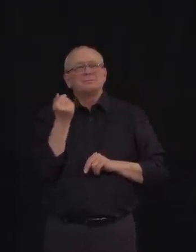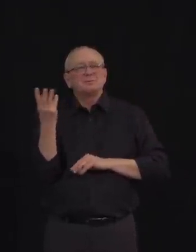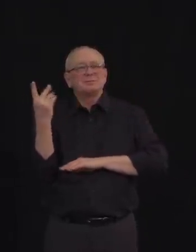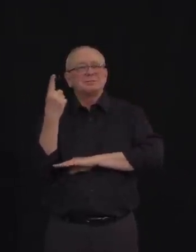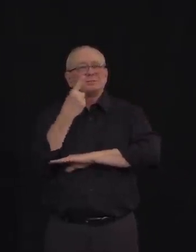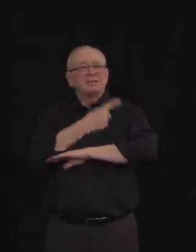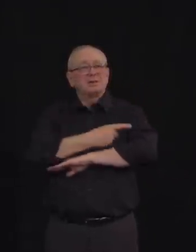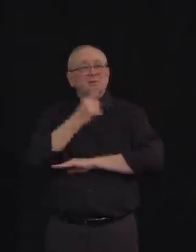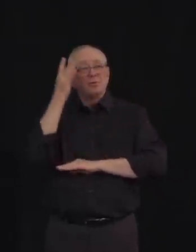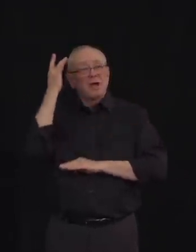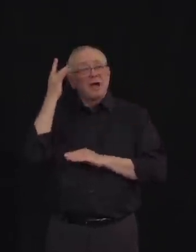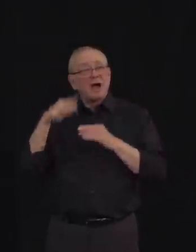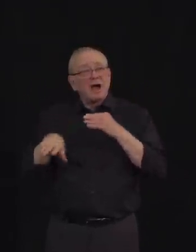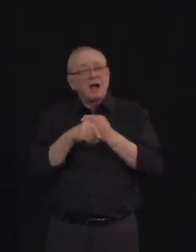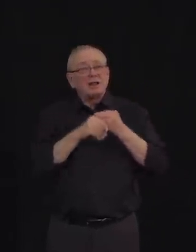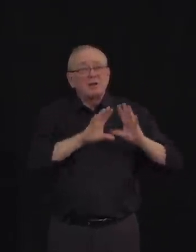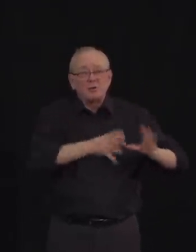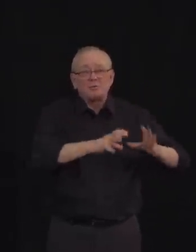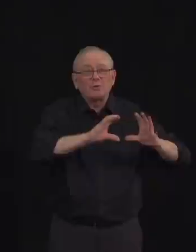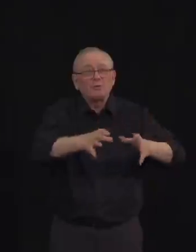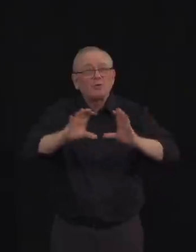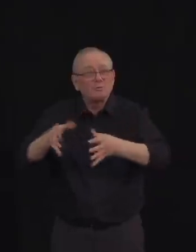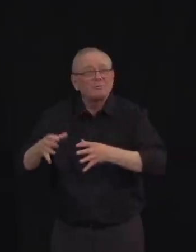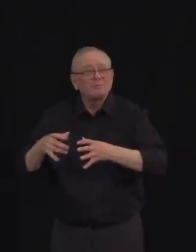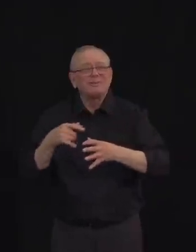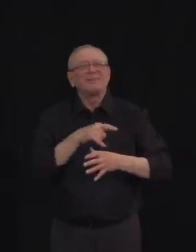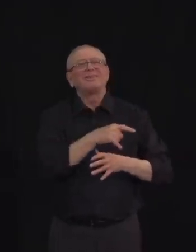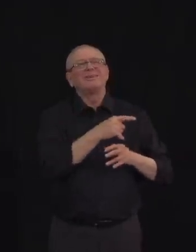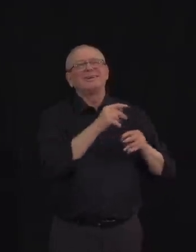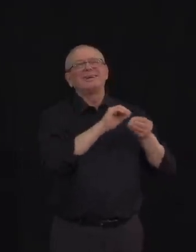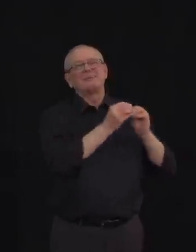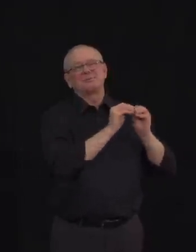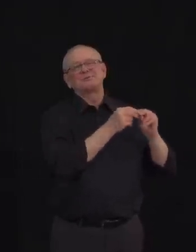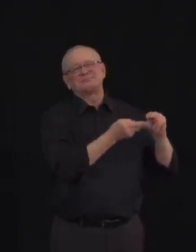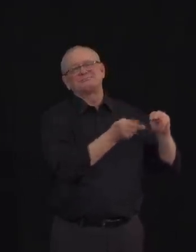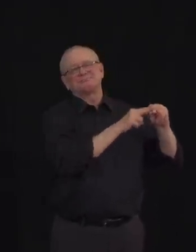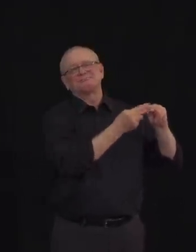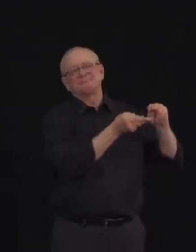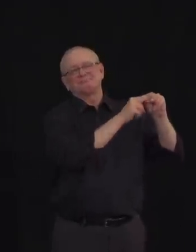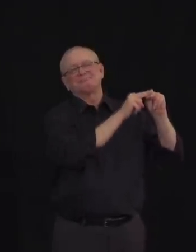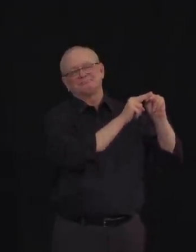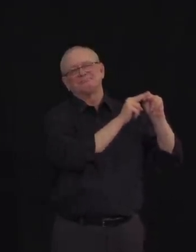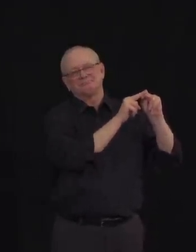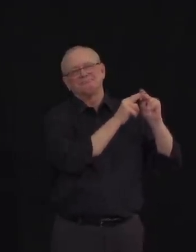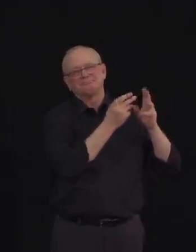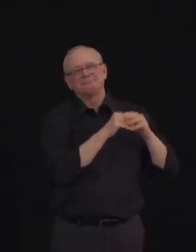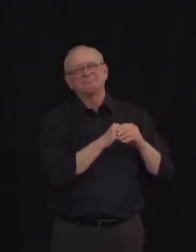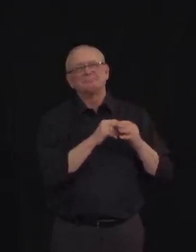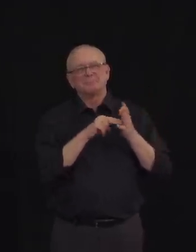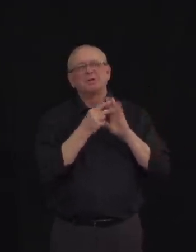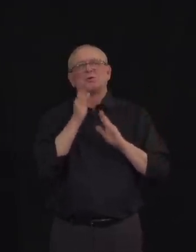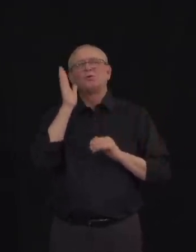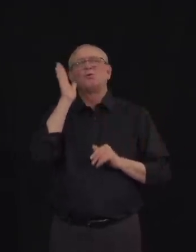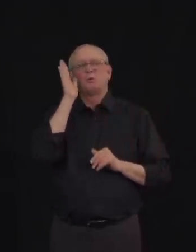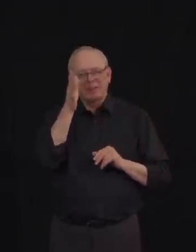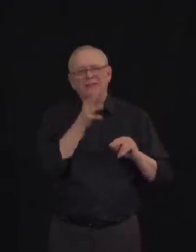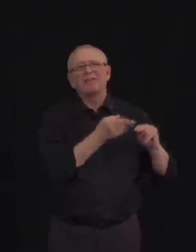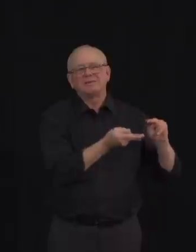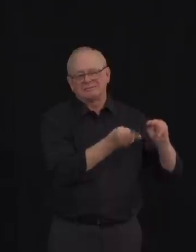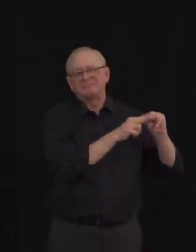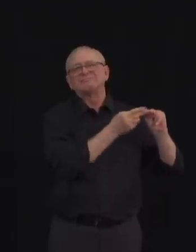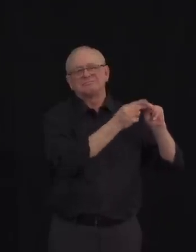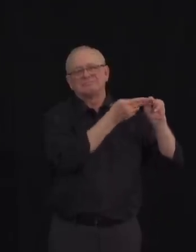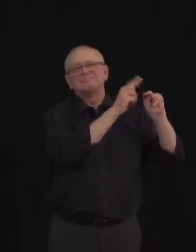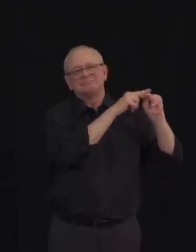already done. I know seeing this increase in numbers may be a concern to some. But it's important to